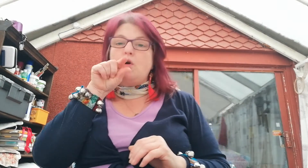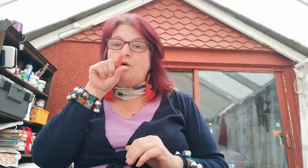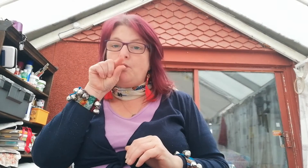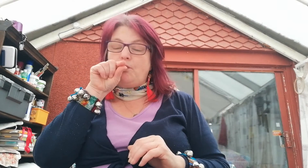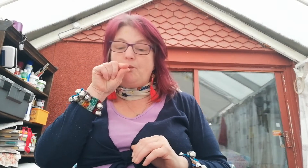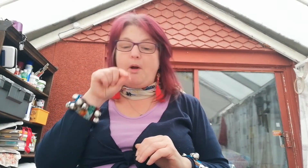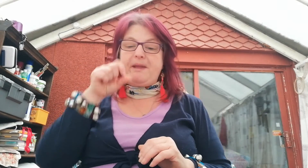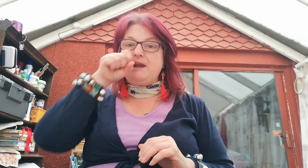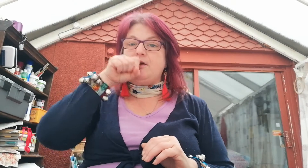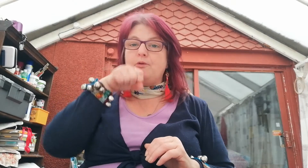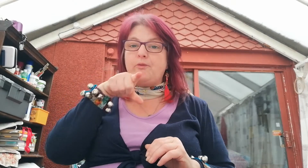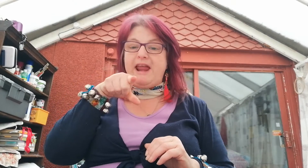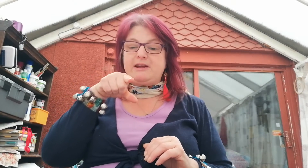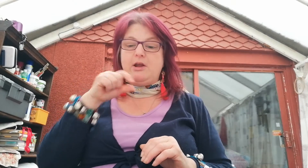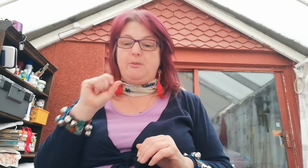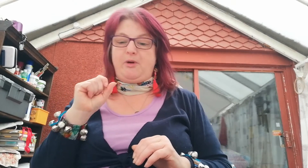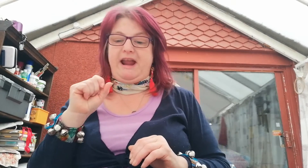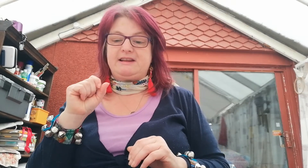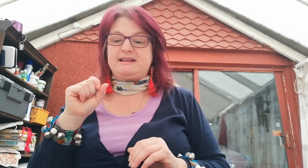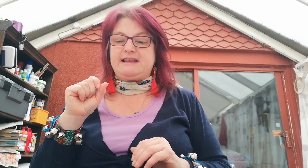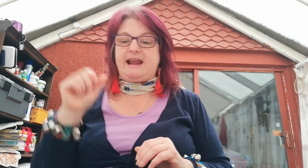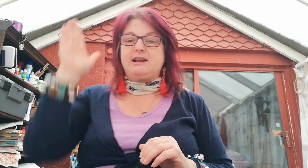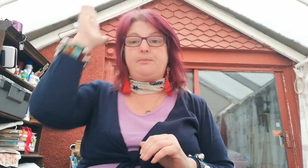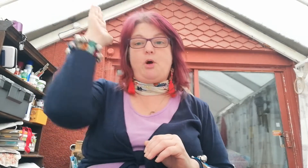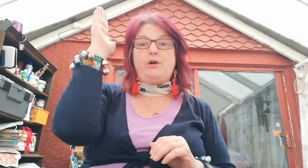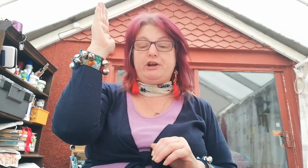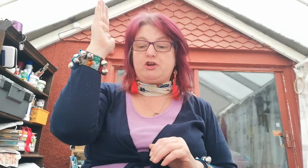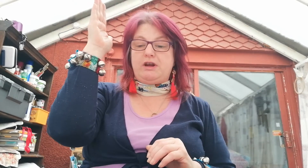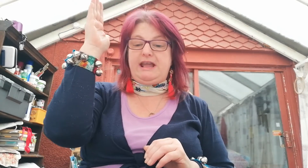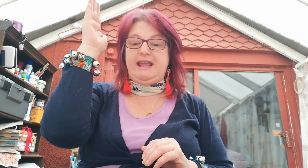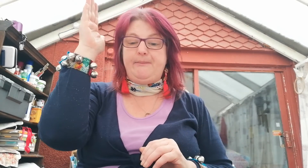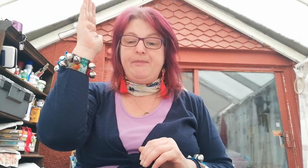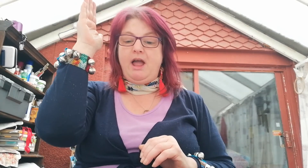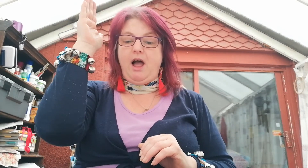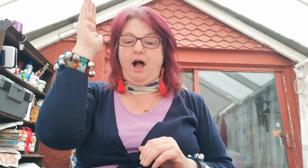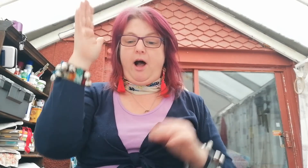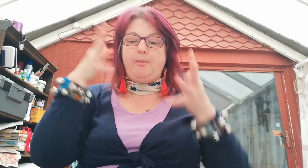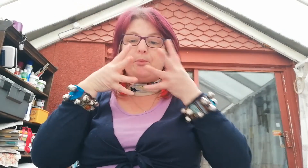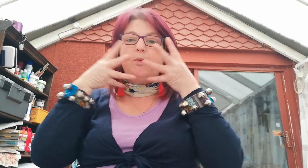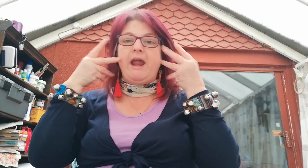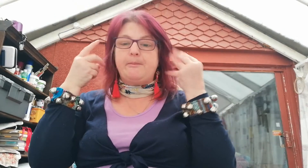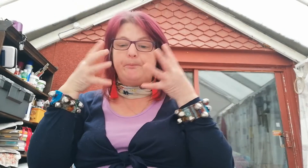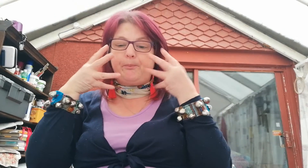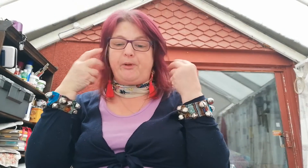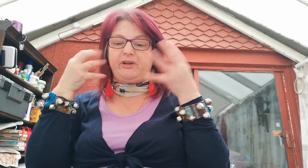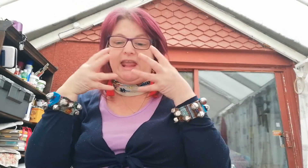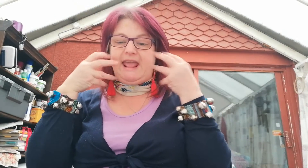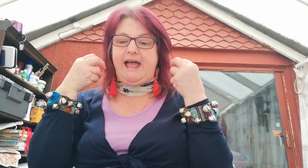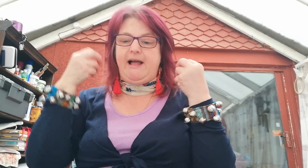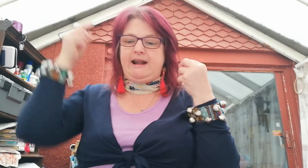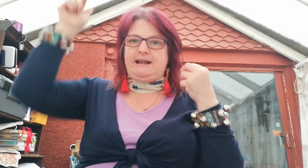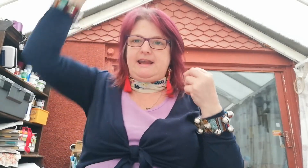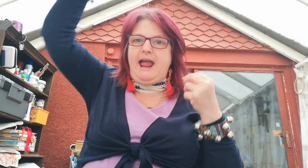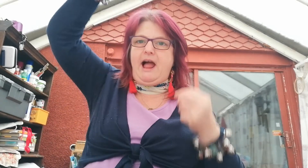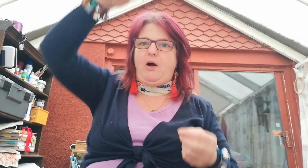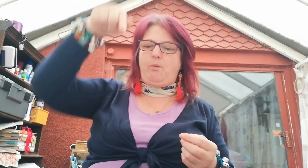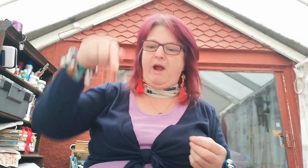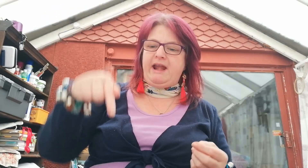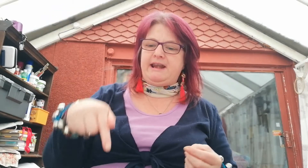Robin Redbreast, little upon a tree. Up went Pussycat and down went